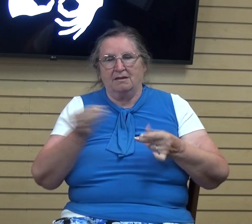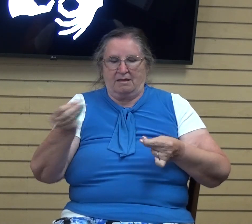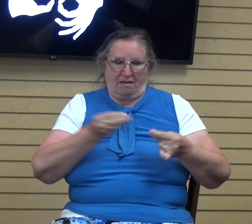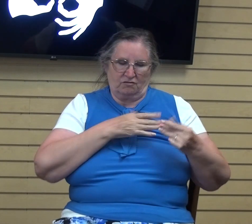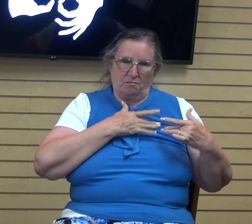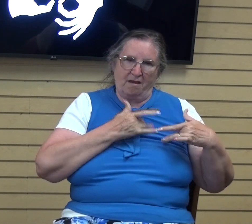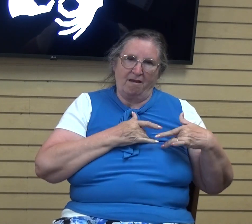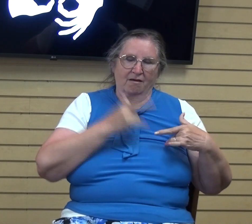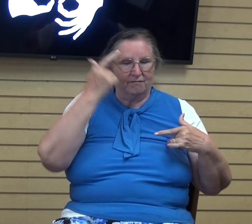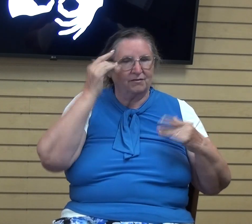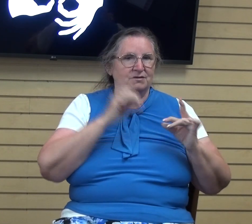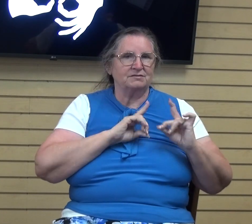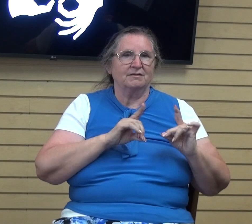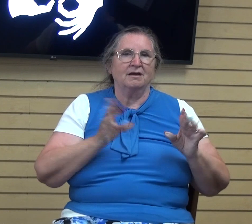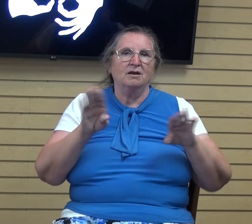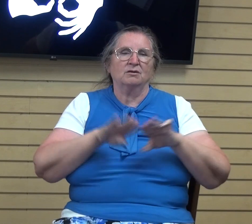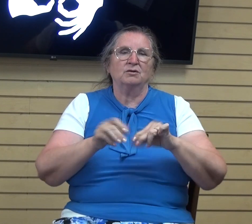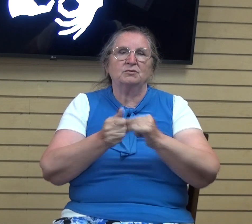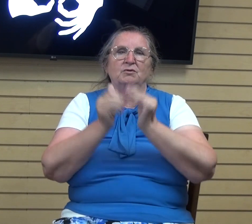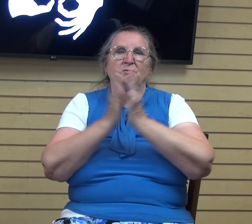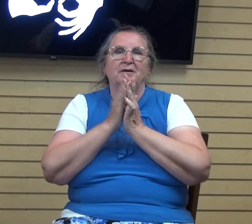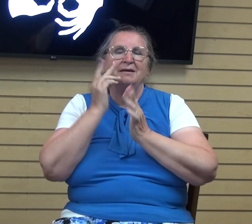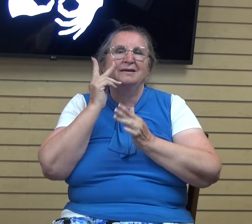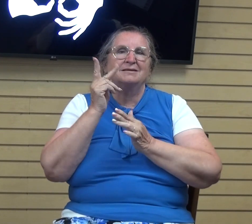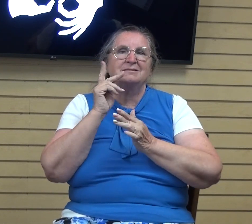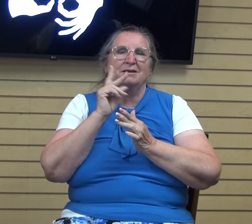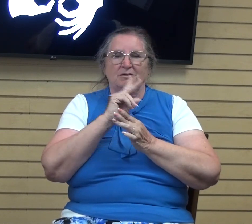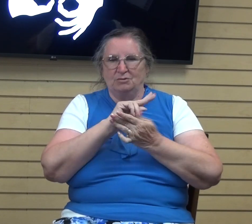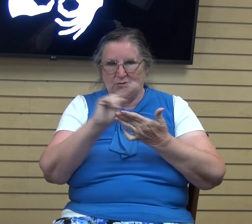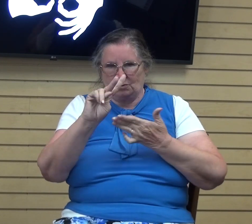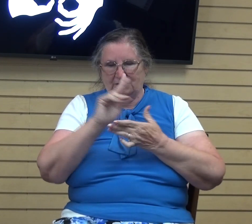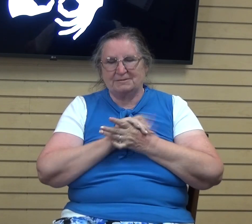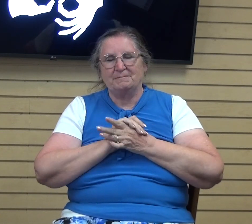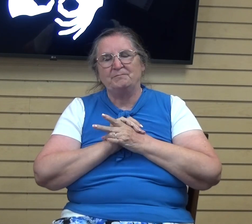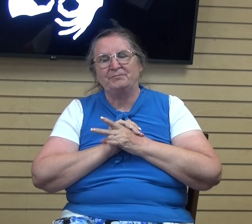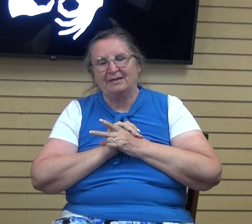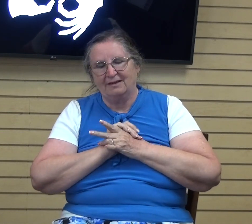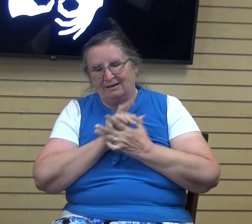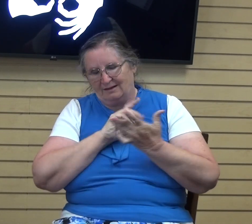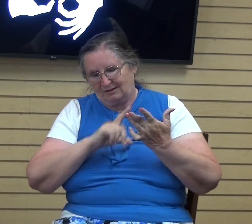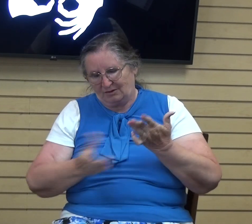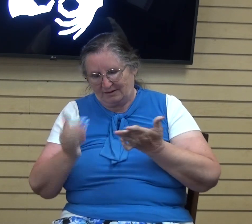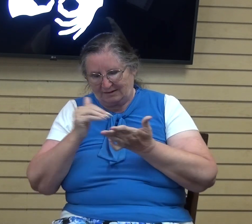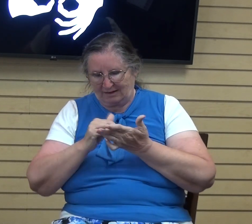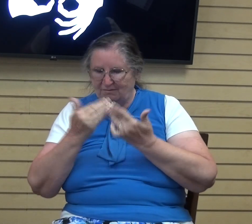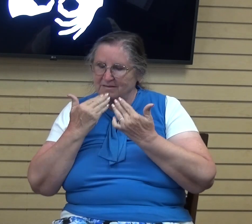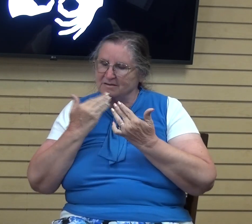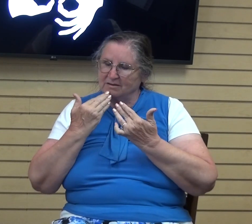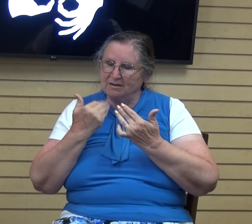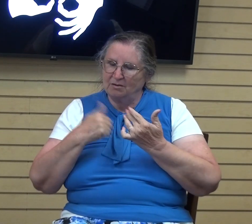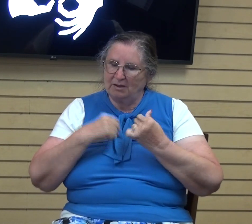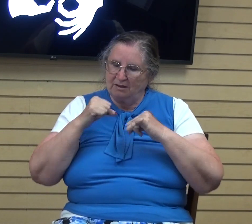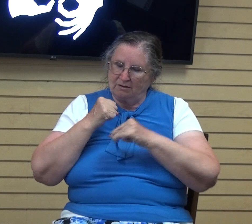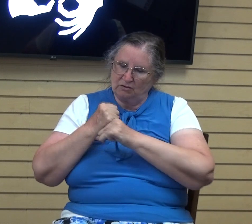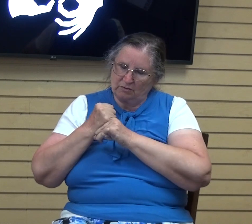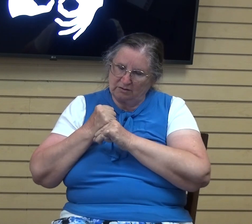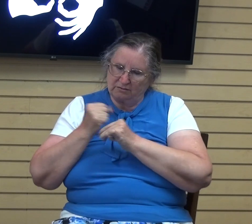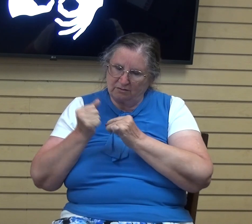I'll close in prayer and then I'll see you guys in a couple of weeks. Lord, again, we just thank you that we can trust you with our fears, our